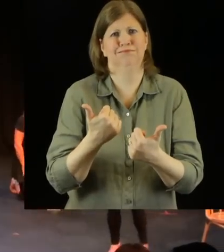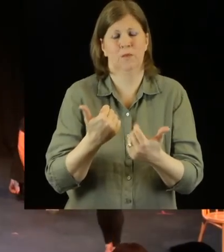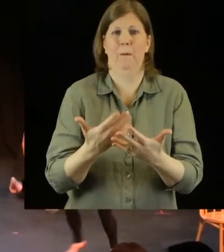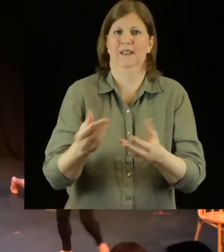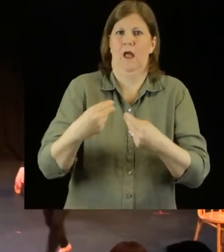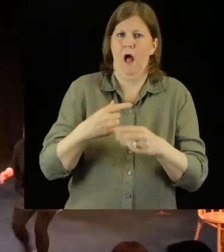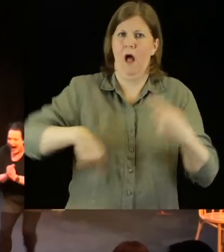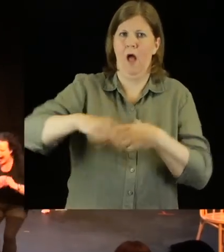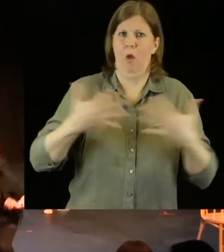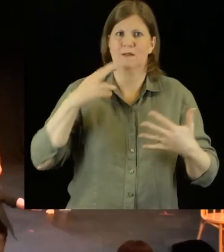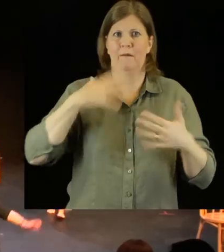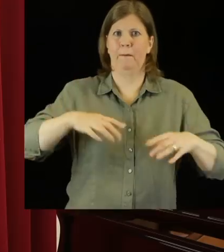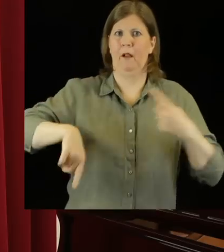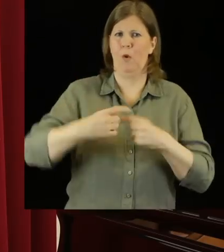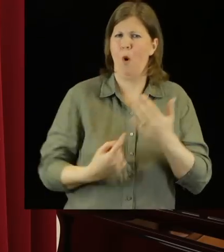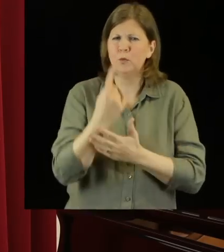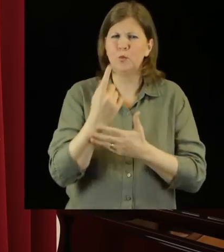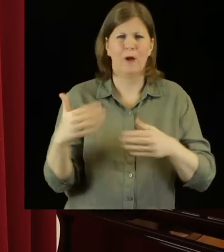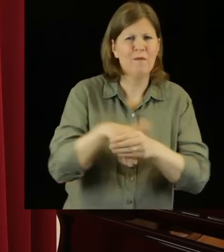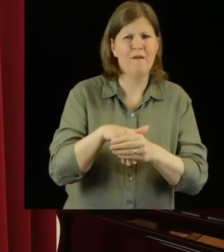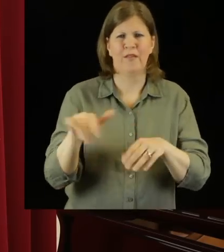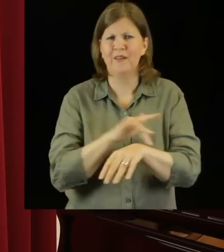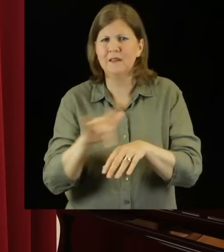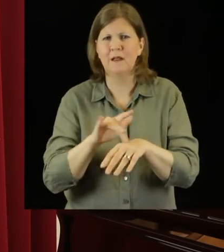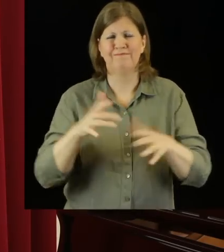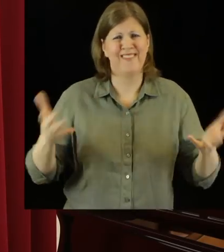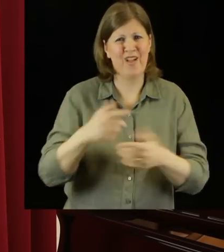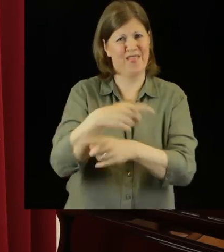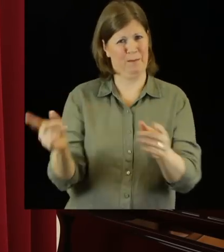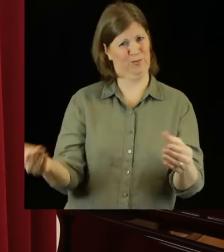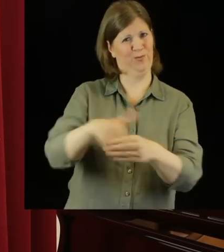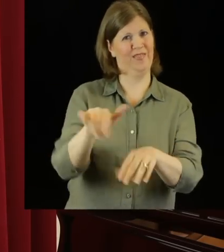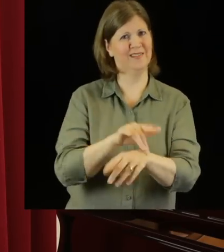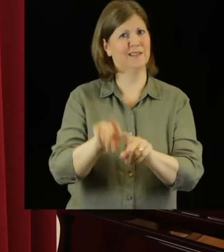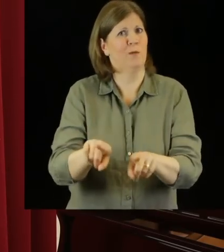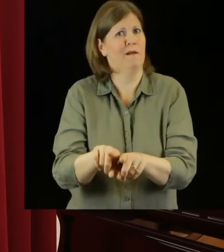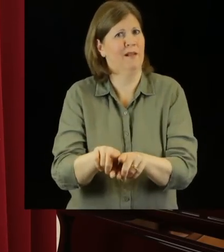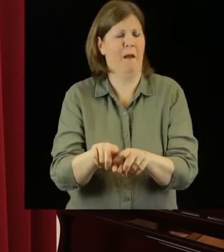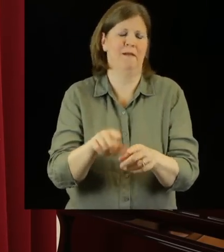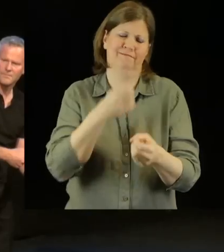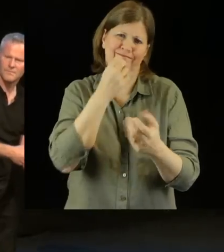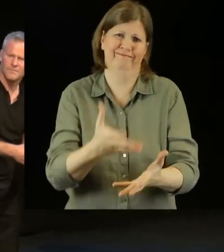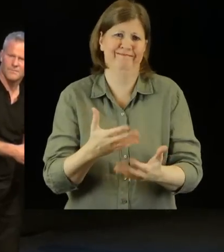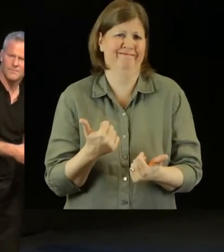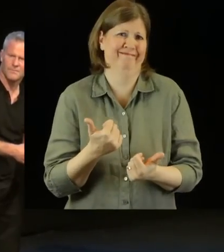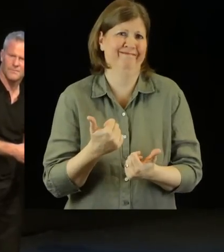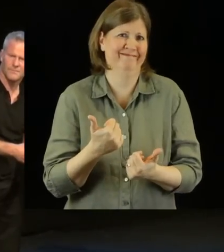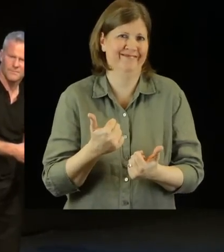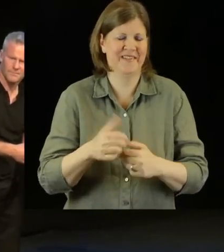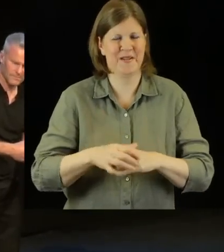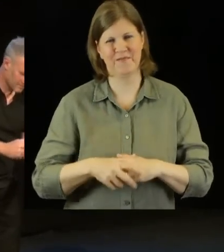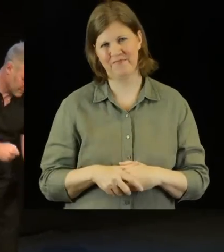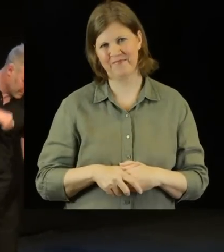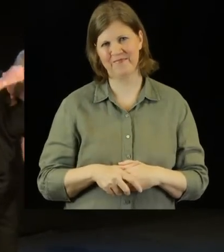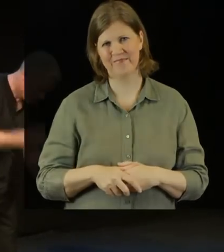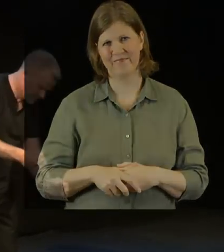You know, it's given a lot of deaf people the opportunity to get involved in theatre and encouraging them to join theatre as well.